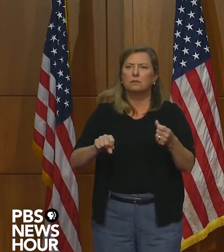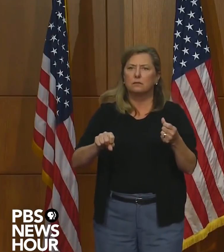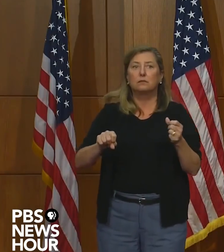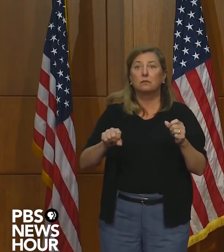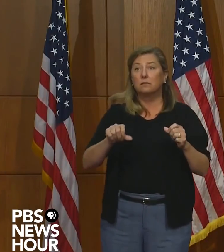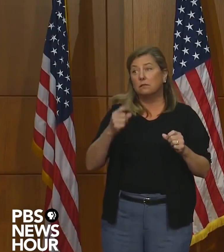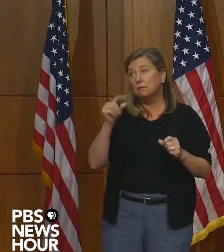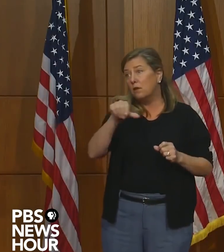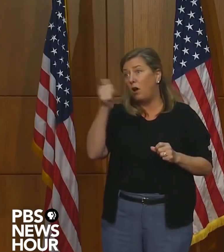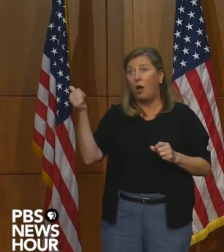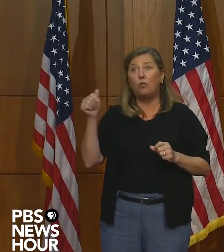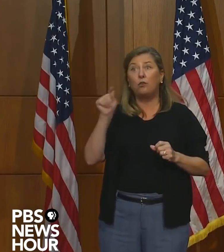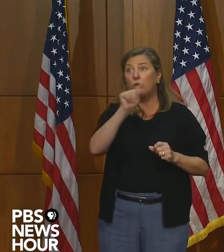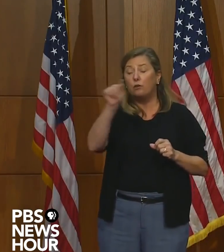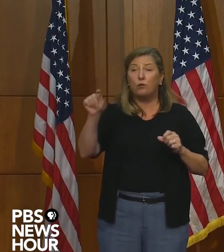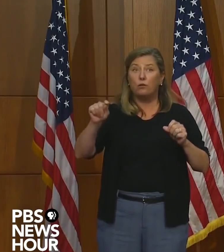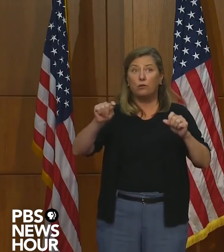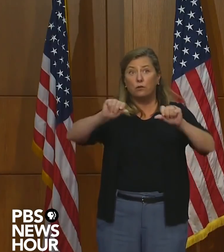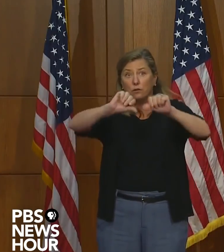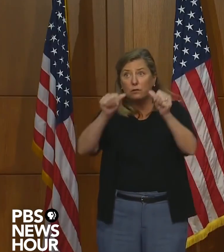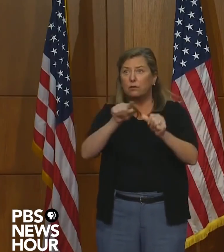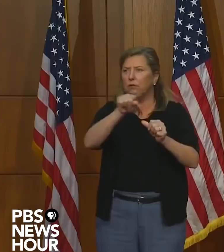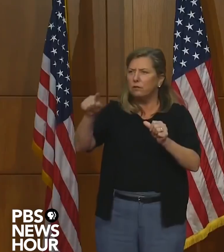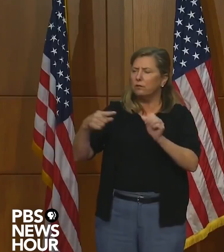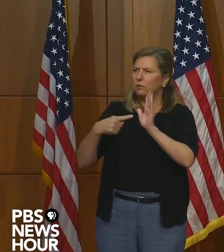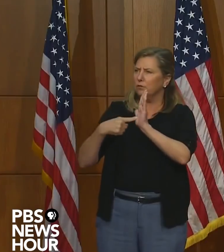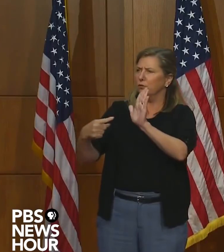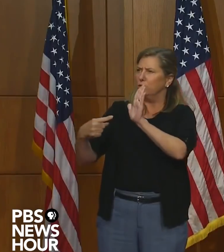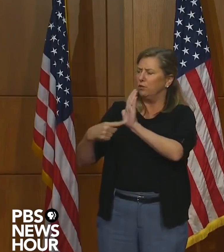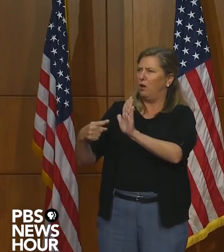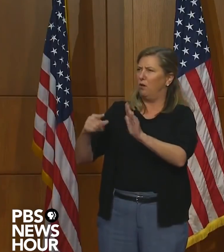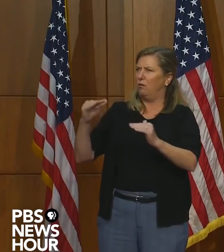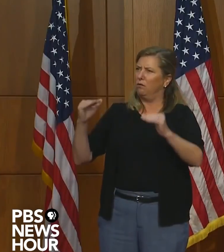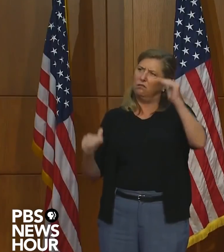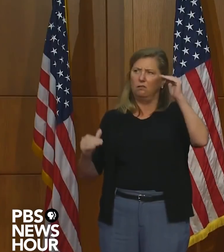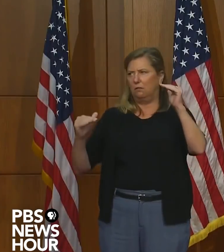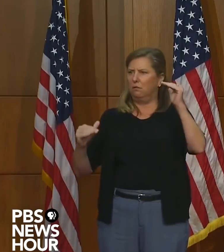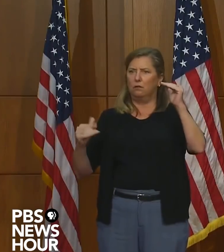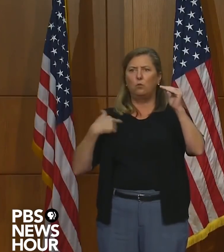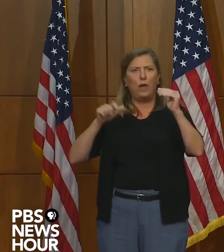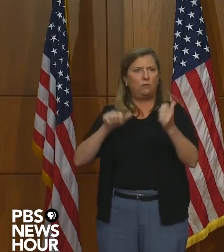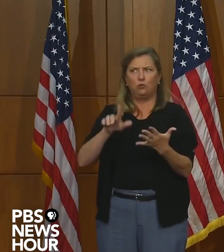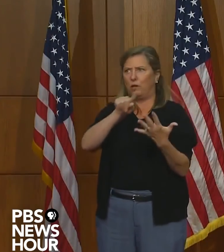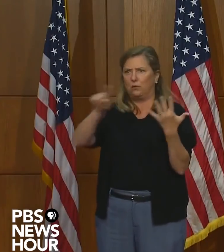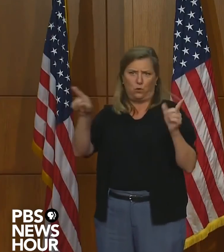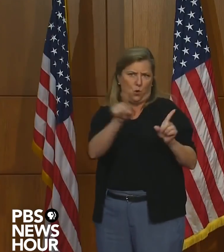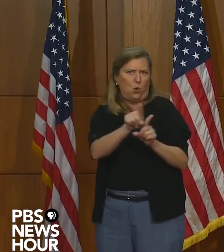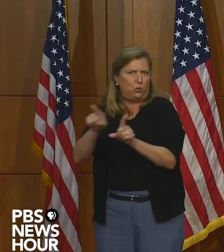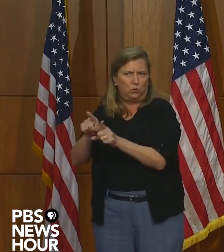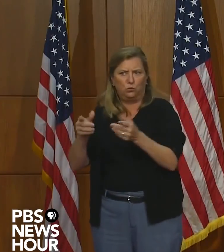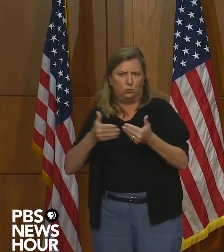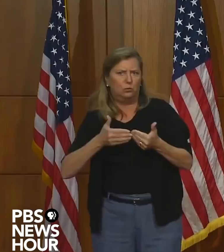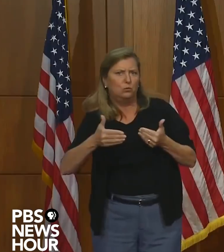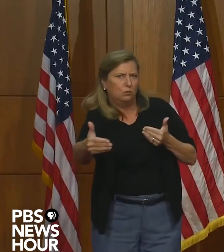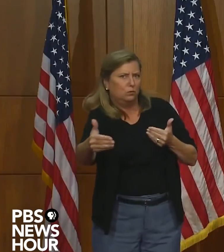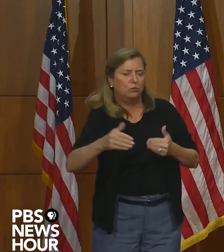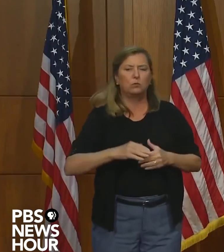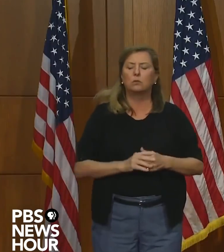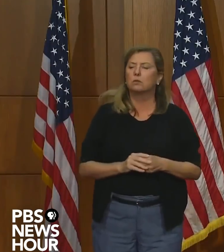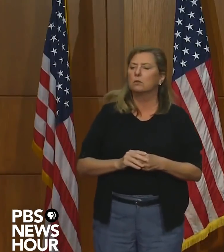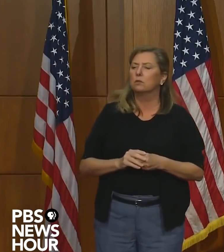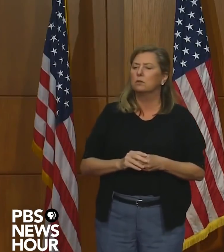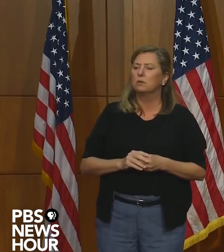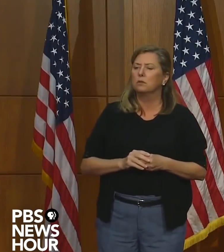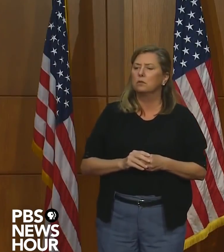monuments of inequities, uh, that we desperately need to address as we move forward. And, and one of those